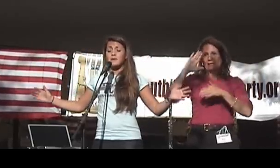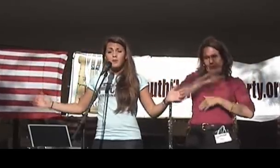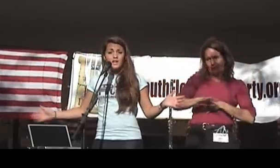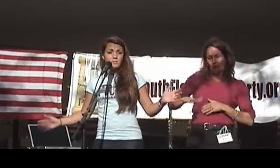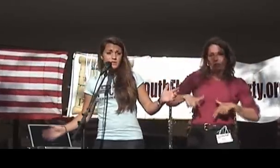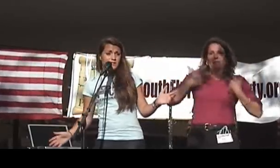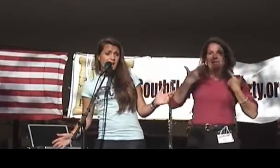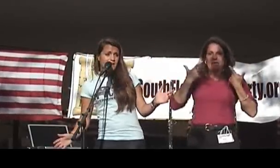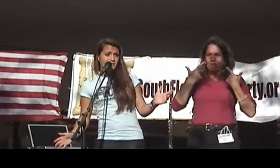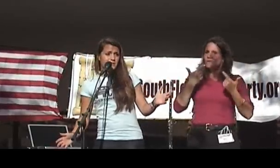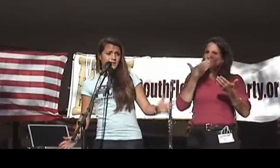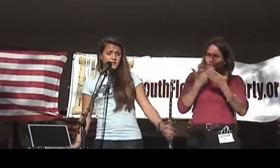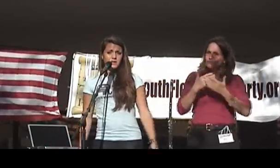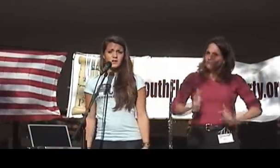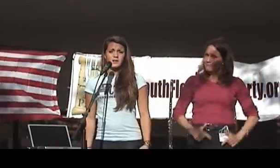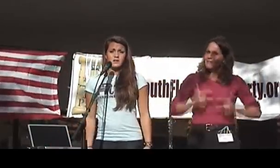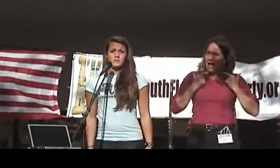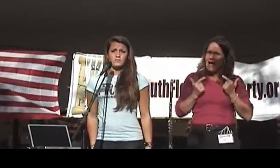live happy, prosperous lives.